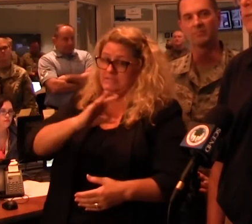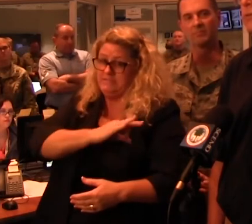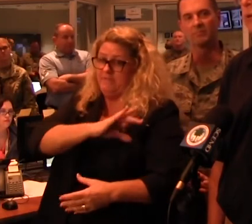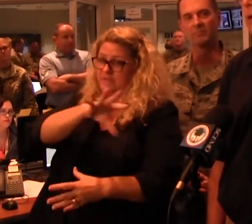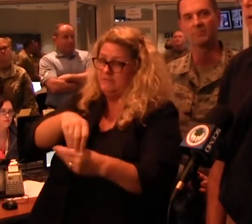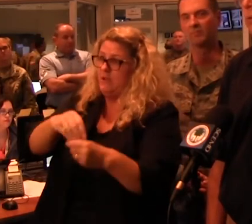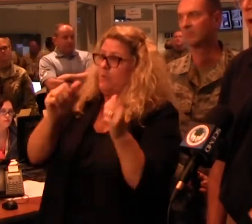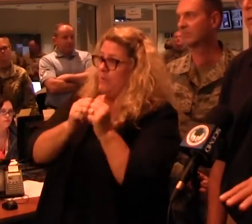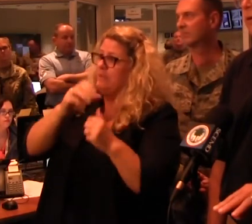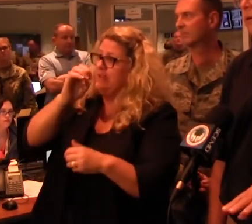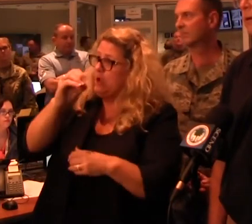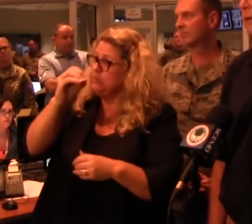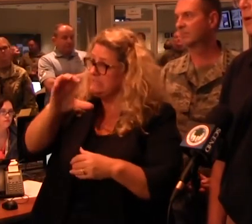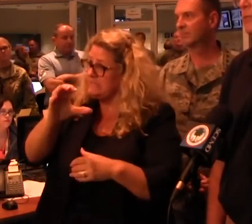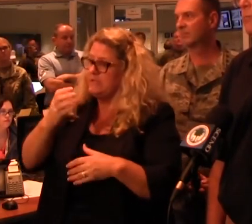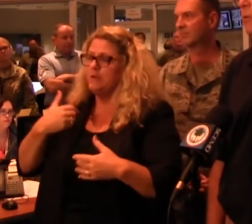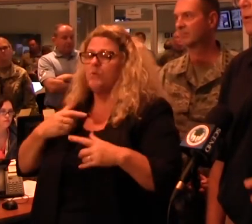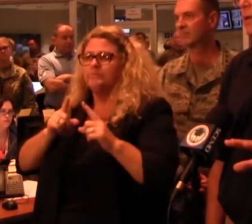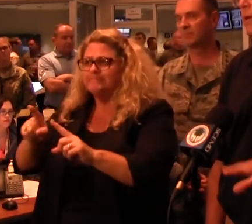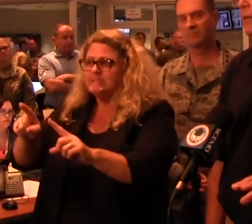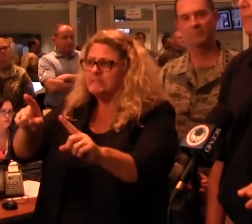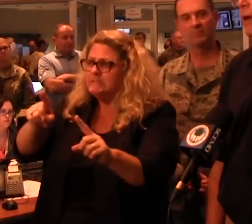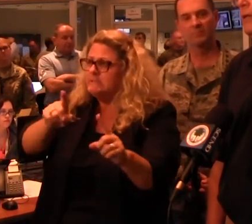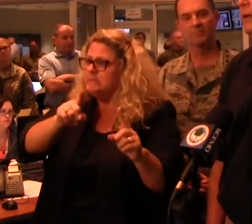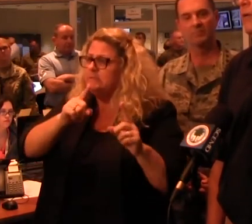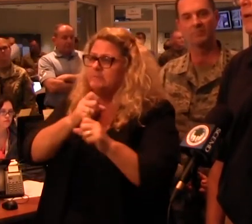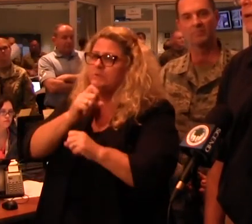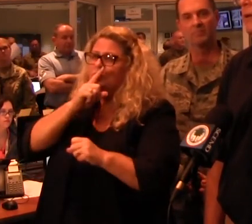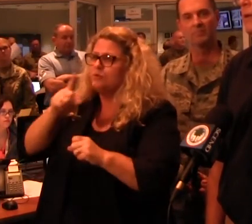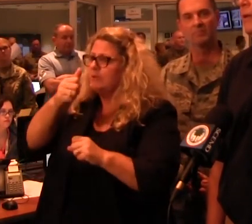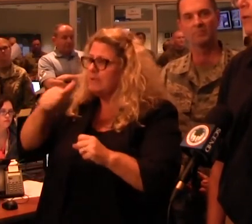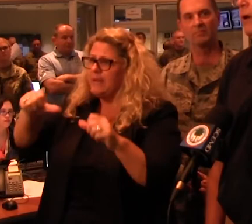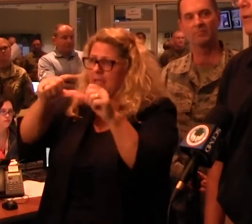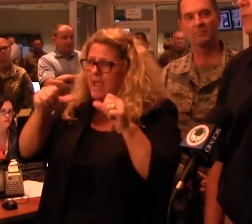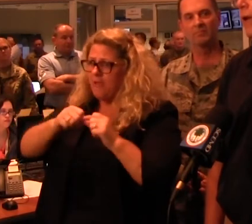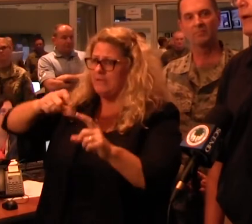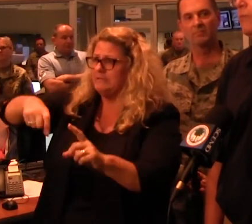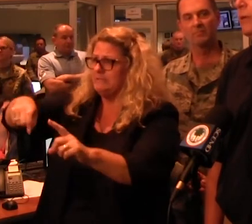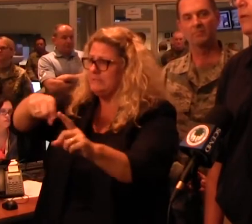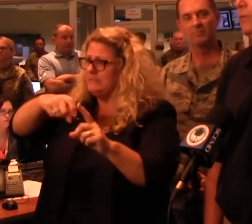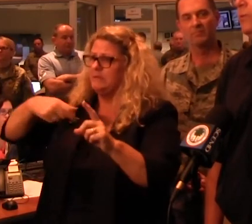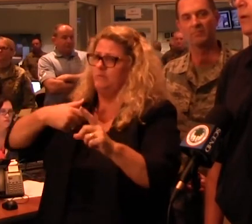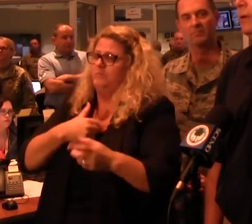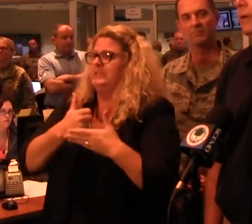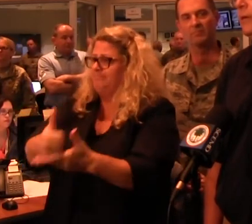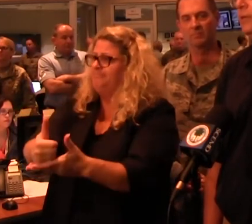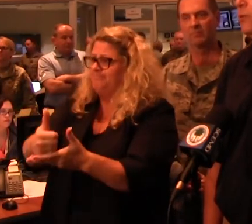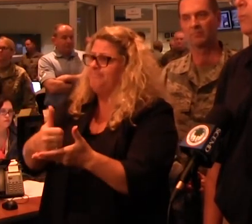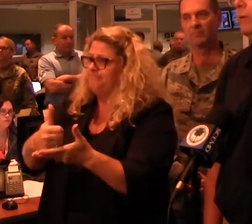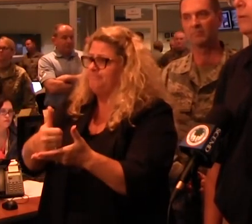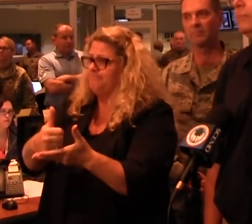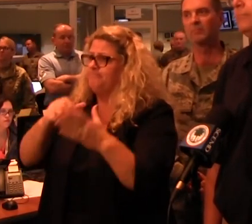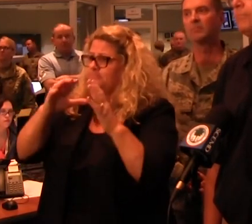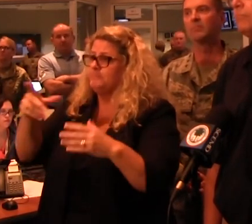coordination. So we're out there across the board in the impacted area and ready to react if we need to as